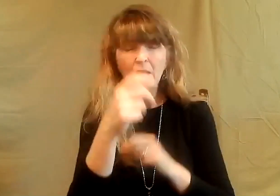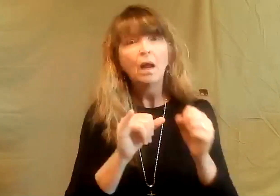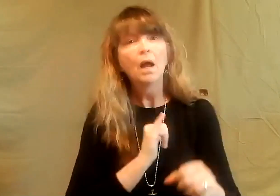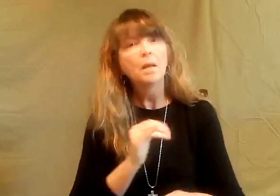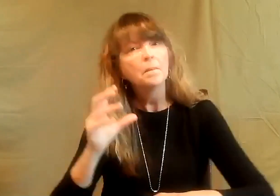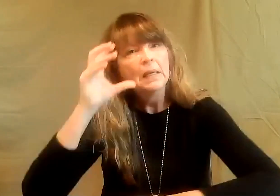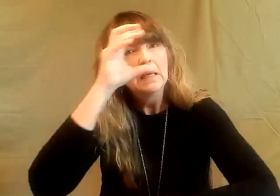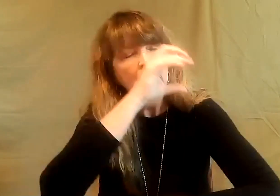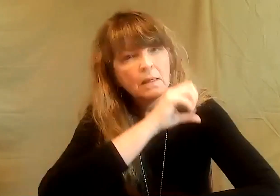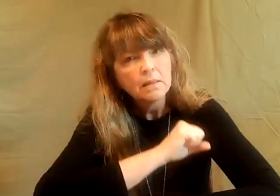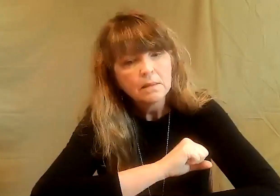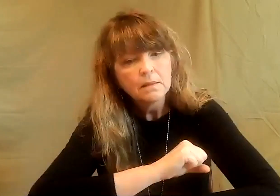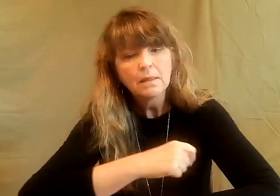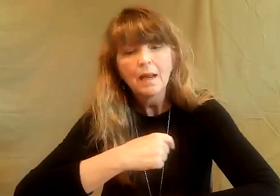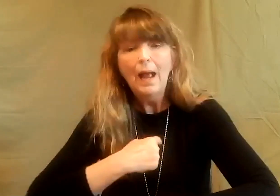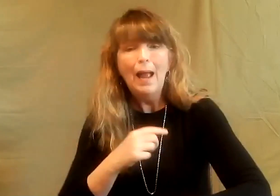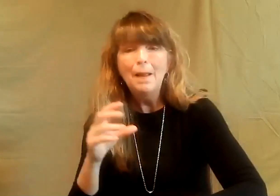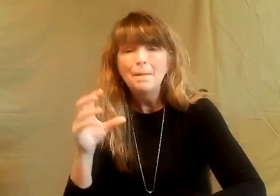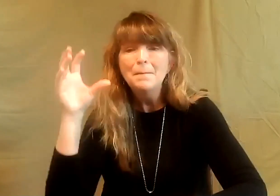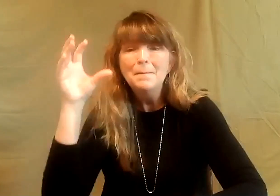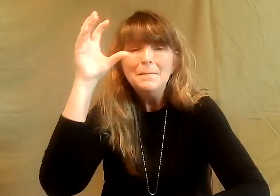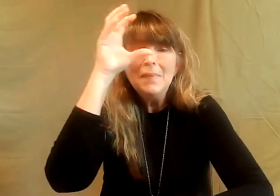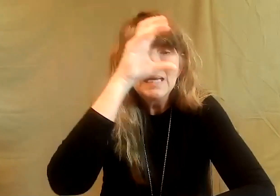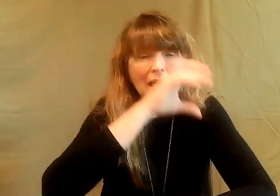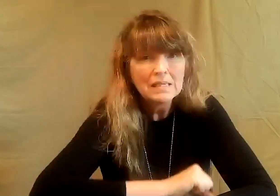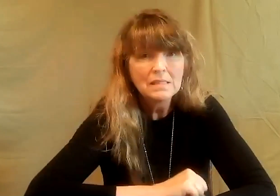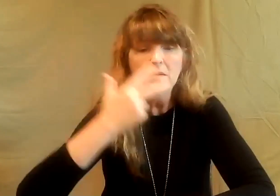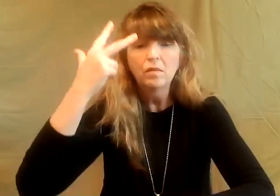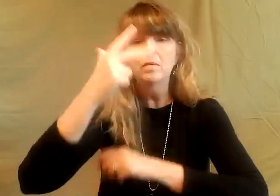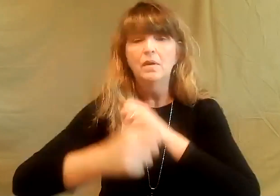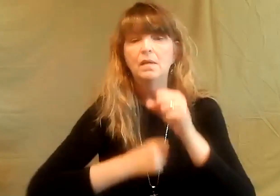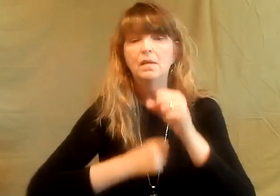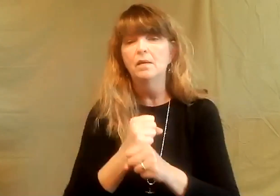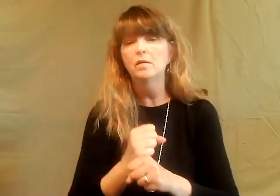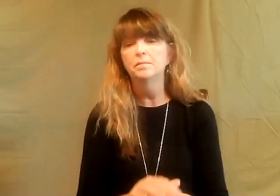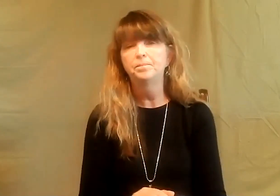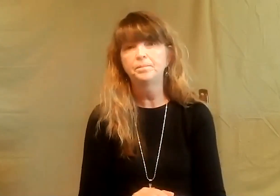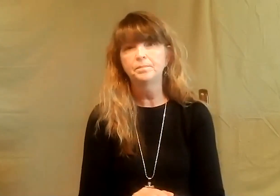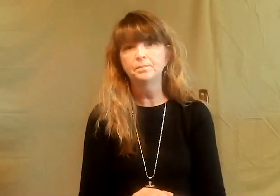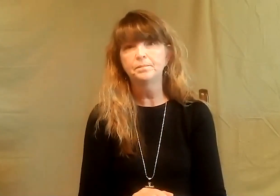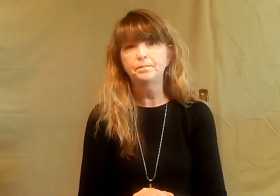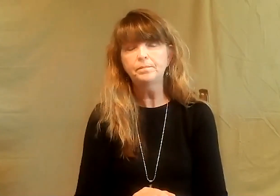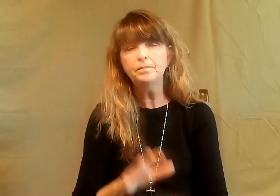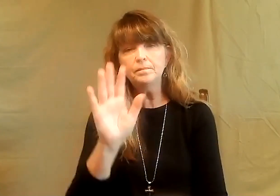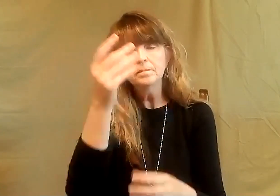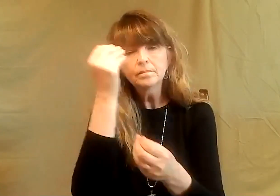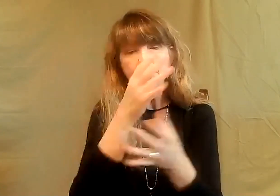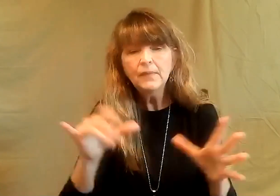I ignored that door for three whole years. And I missed out of three years.